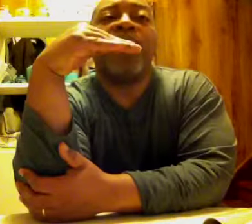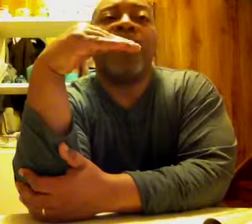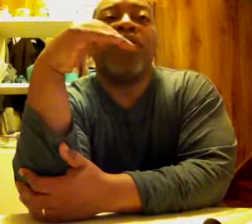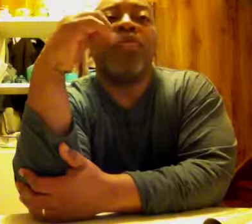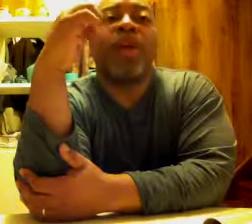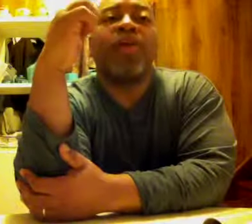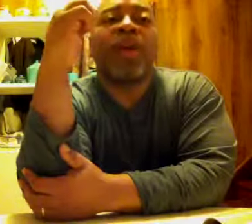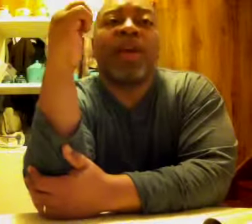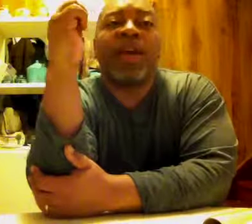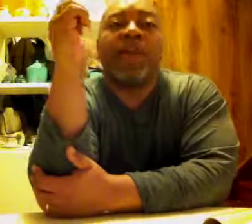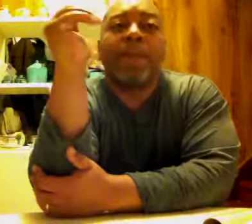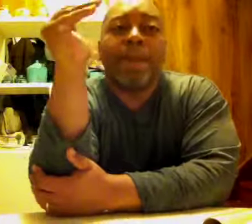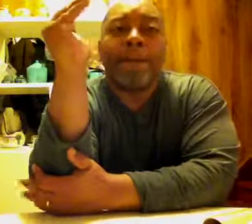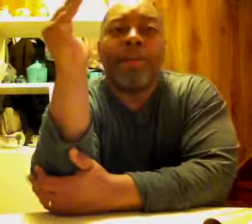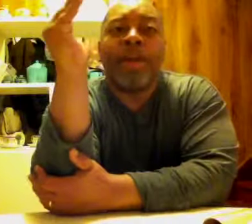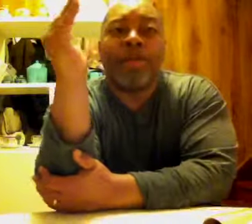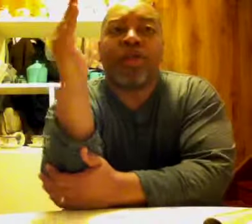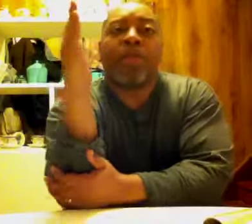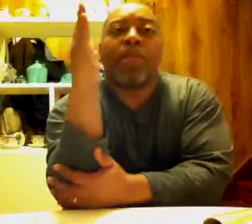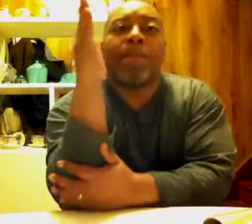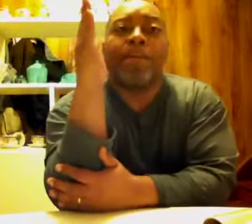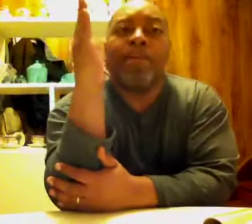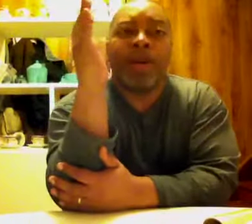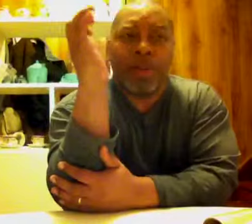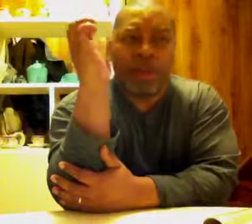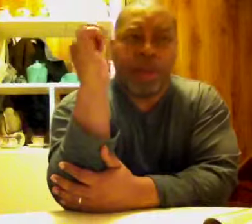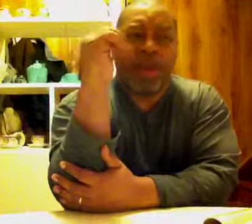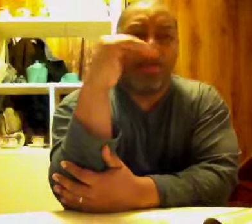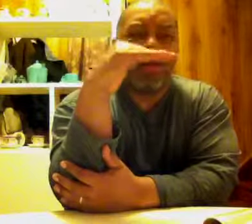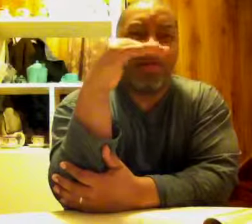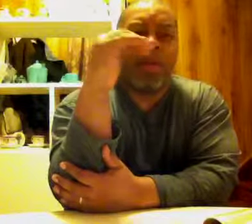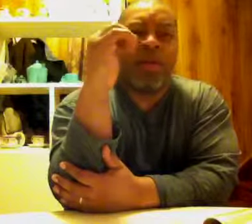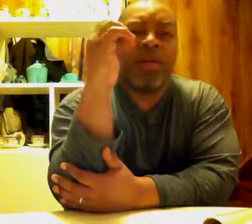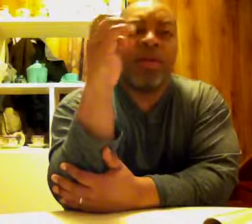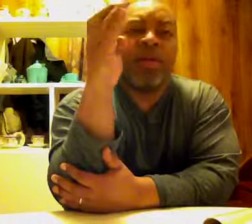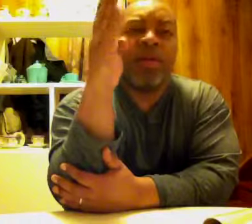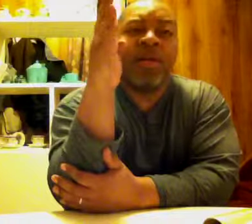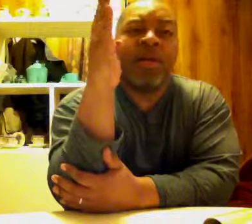is basically this, basically this, up,